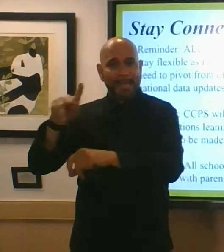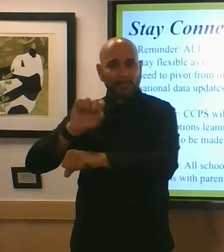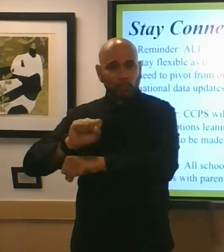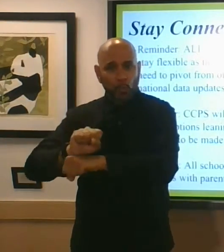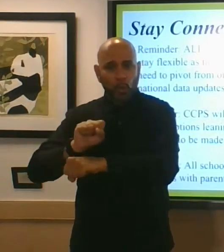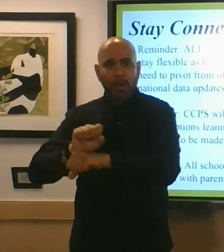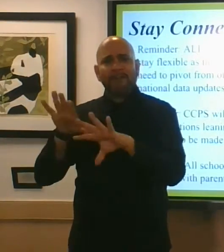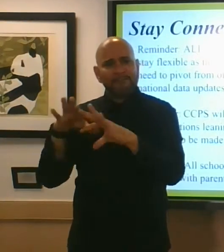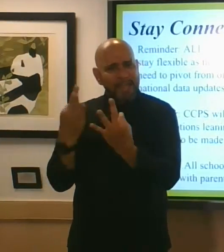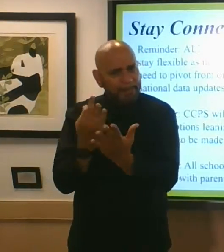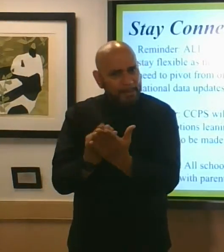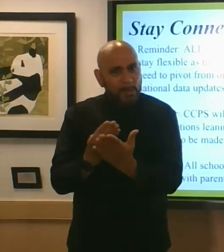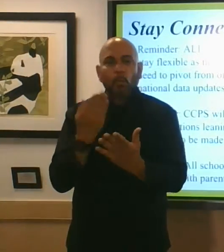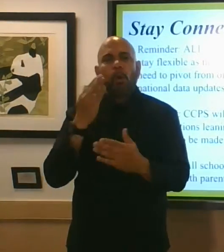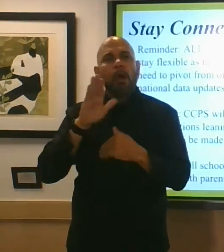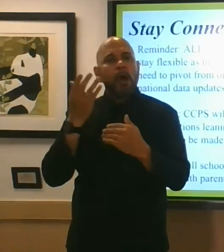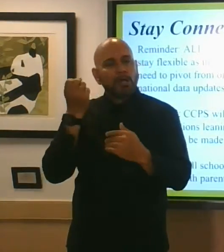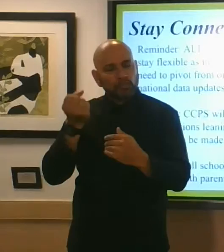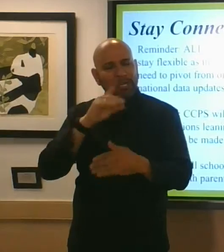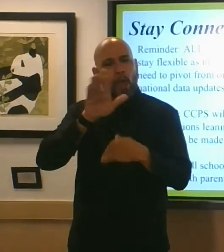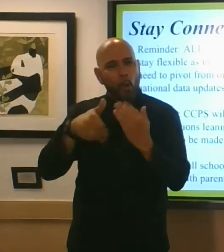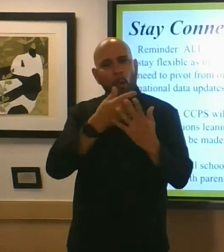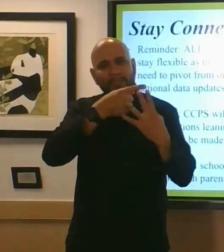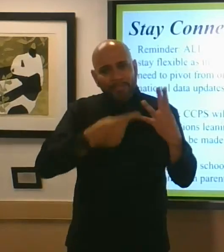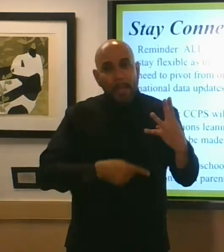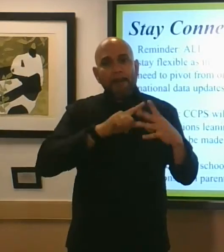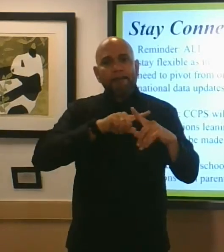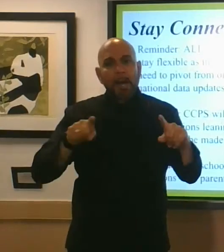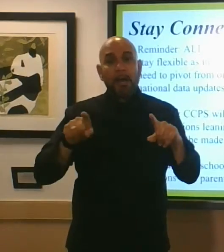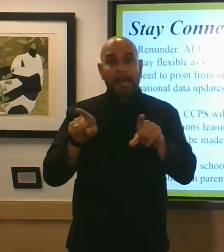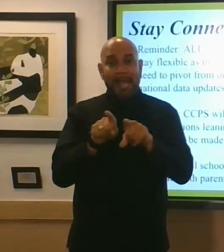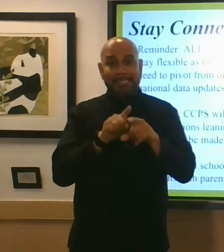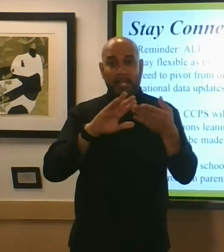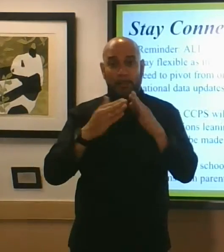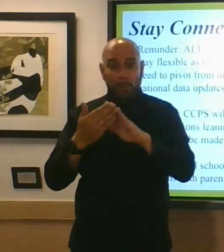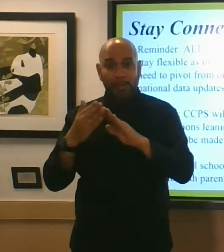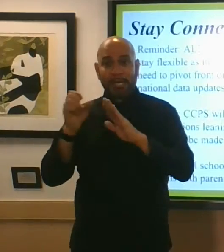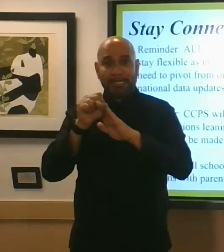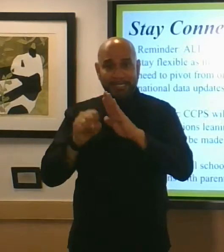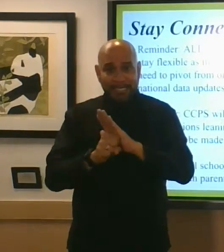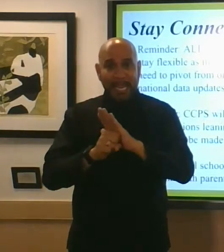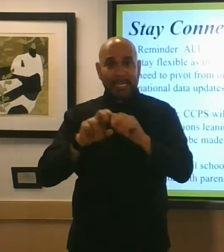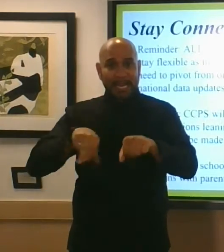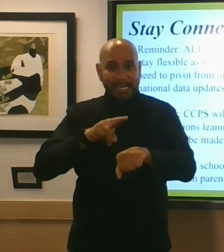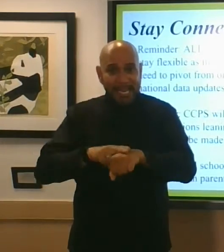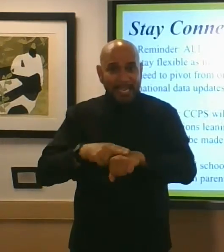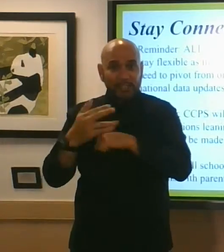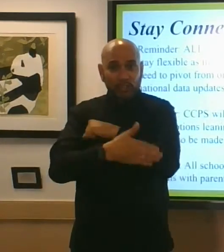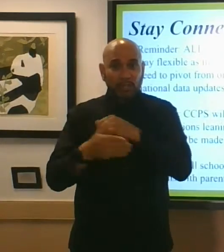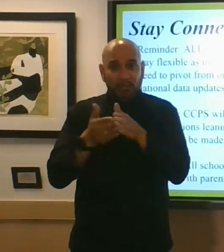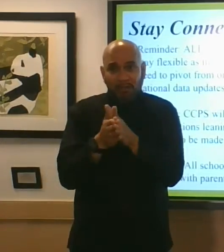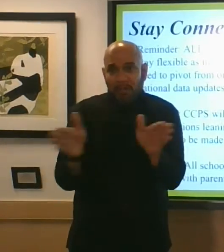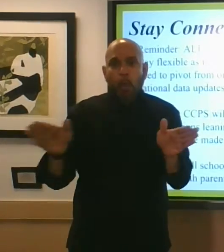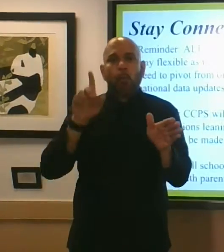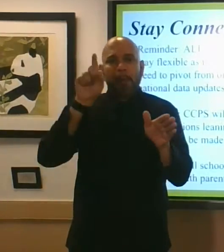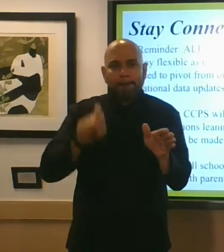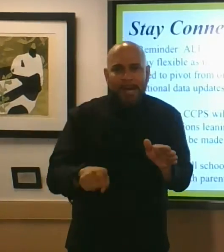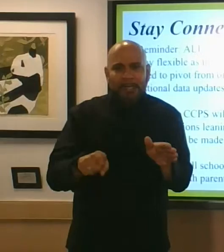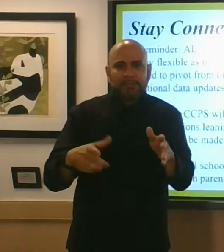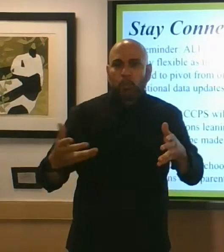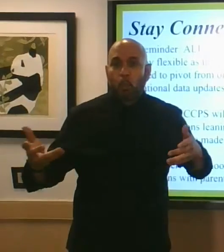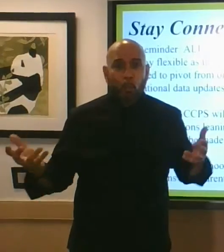family budgets we understand all of that but we got to as a community as a state as a nation we have got to